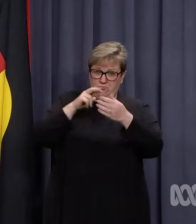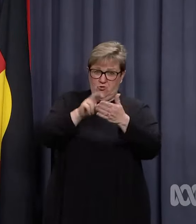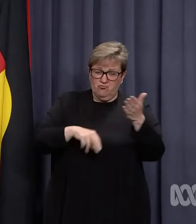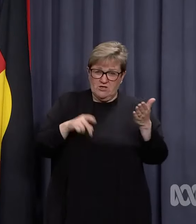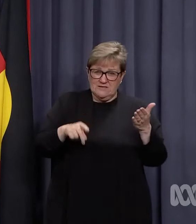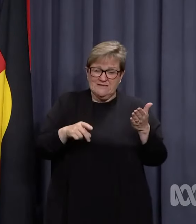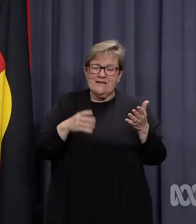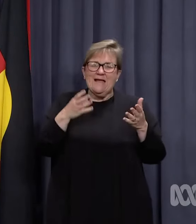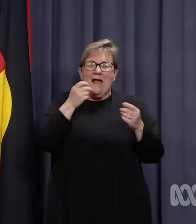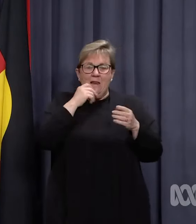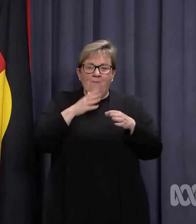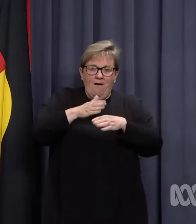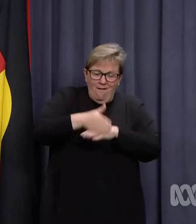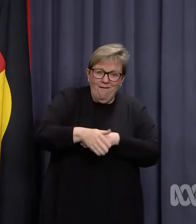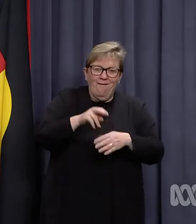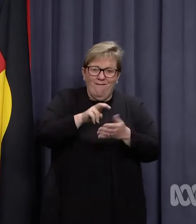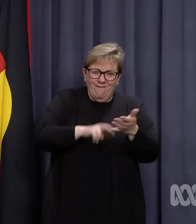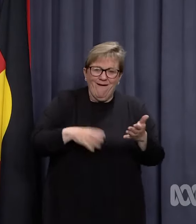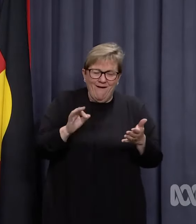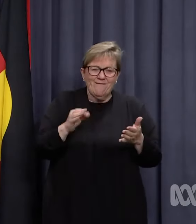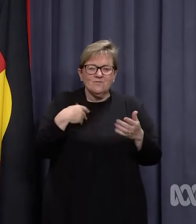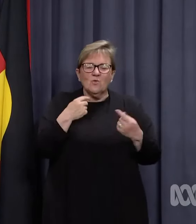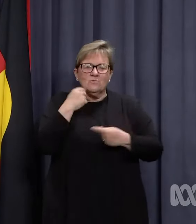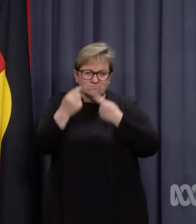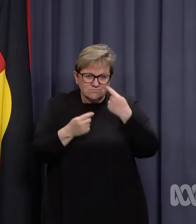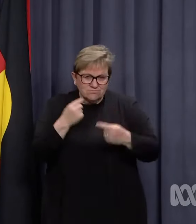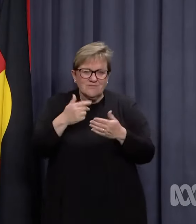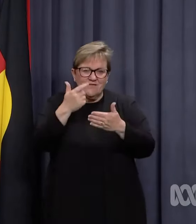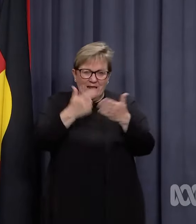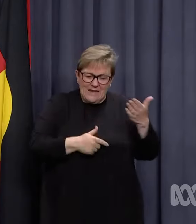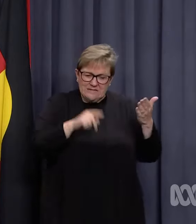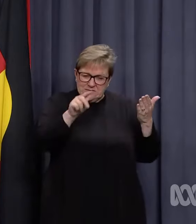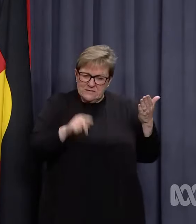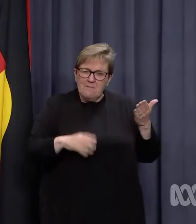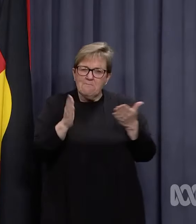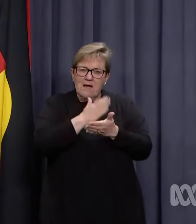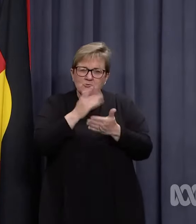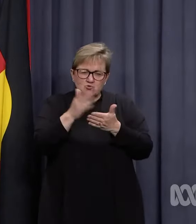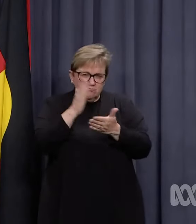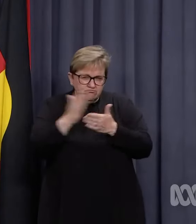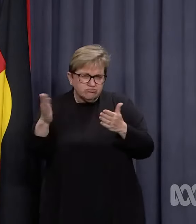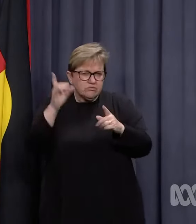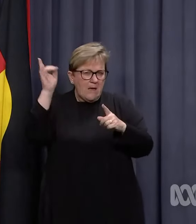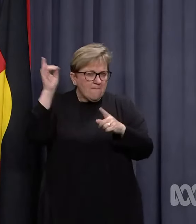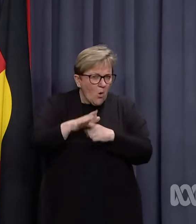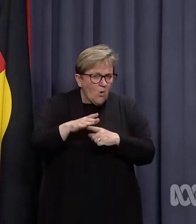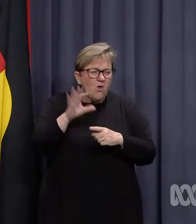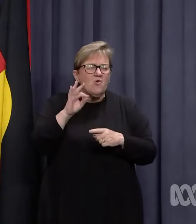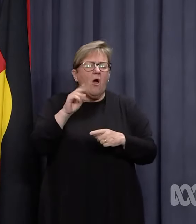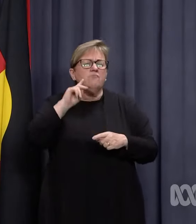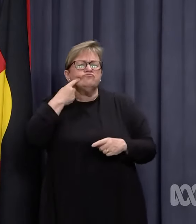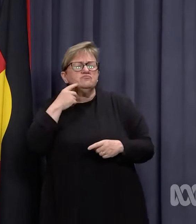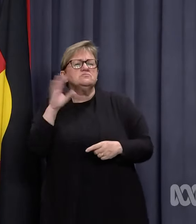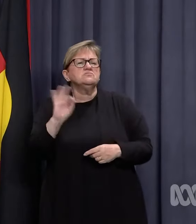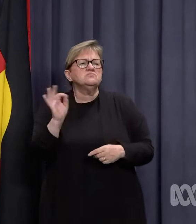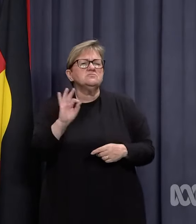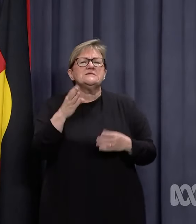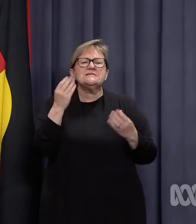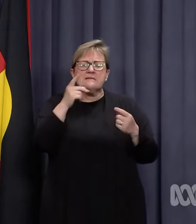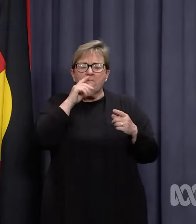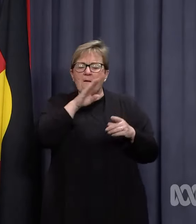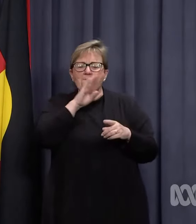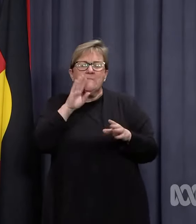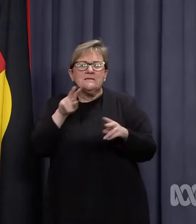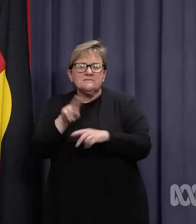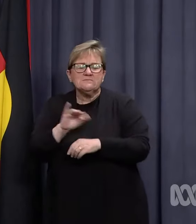There is some rigour around that process so we do go through that list to make sure that they're genuinely critical and there will be some oversight